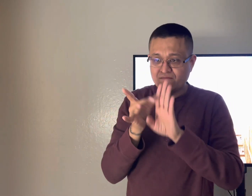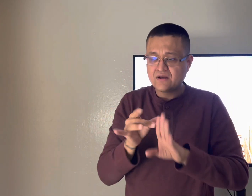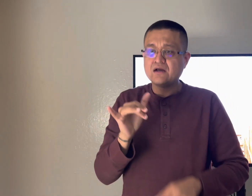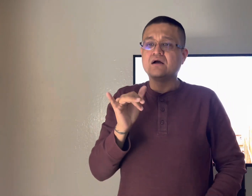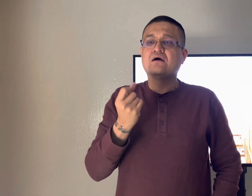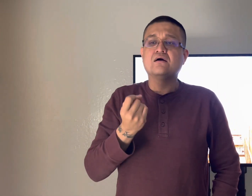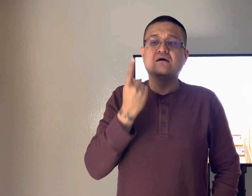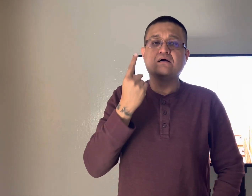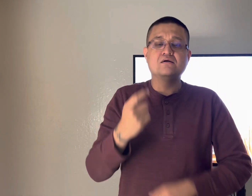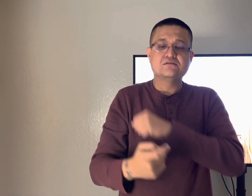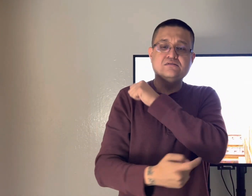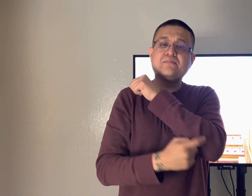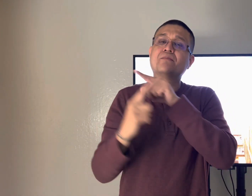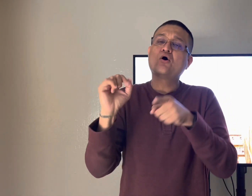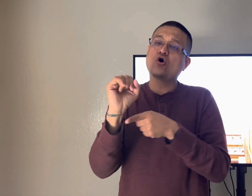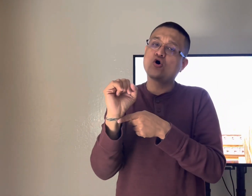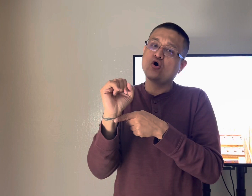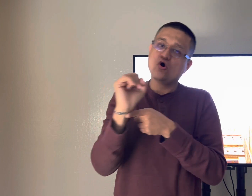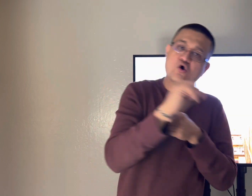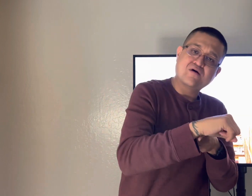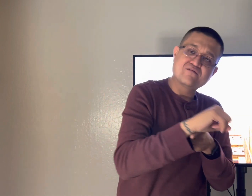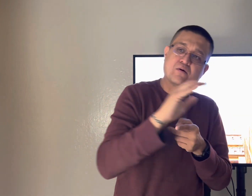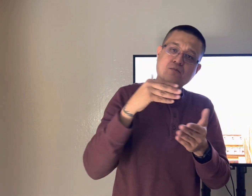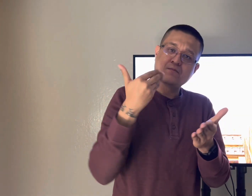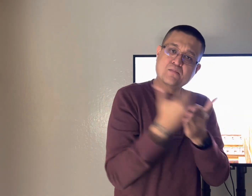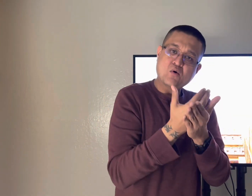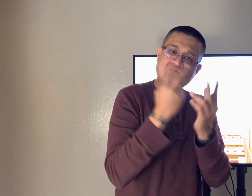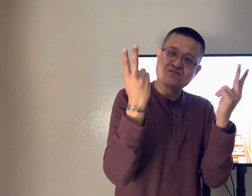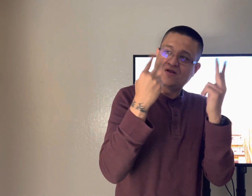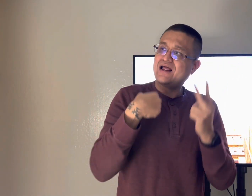again was that fleshly body and that spirit is separate no